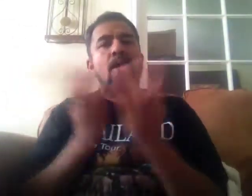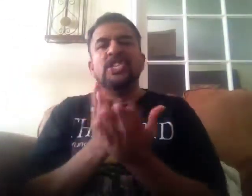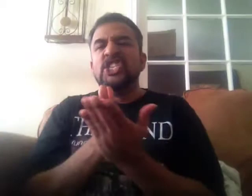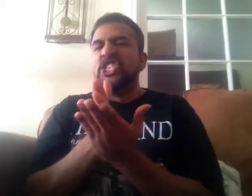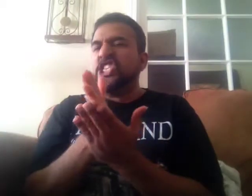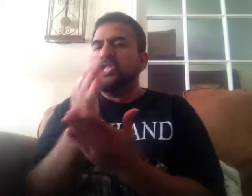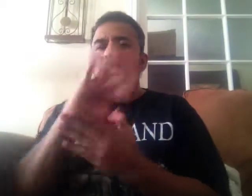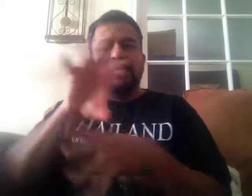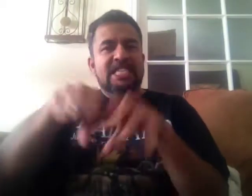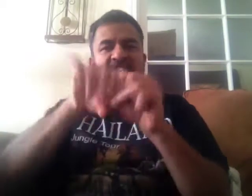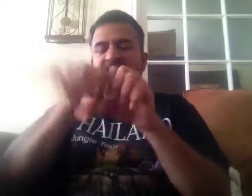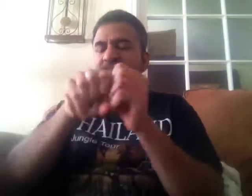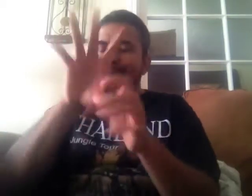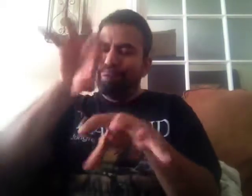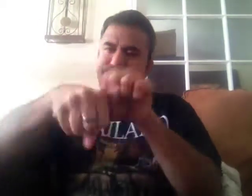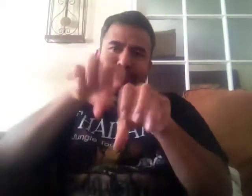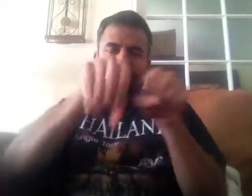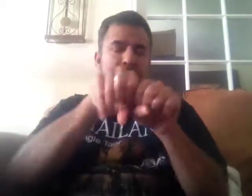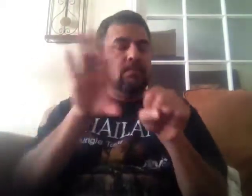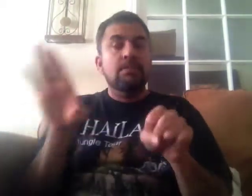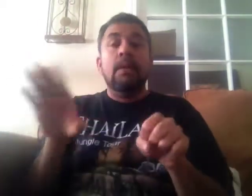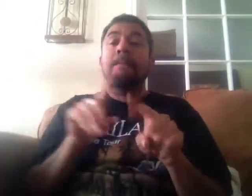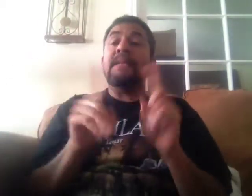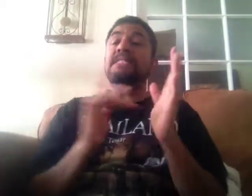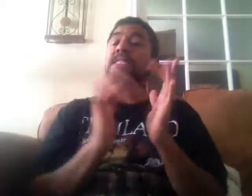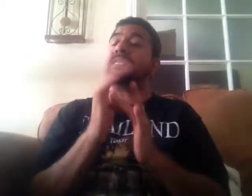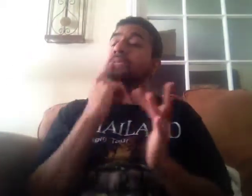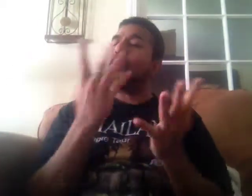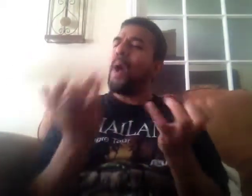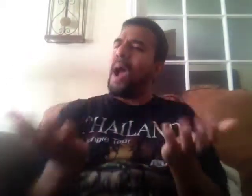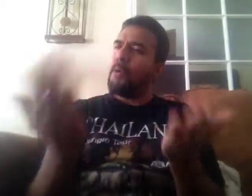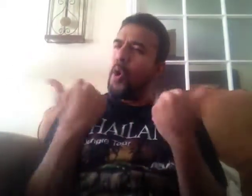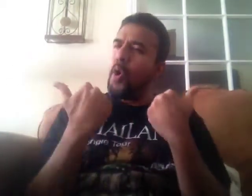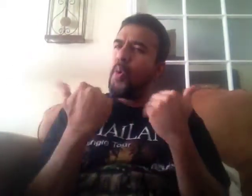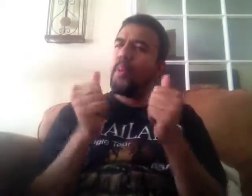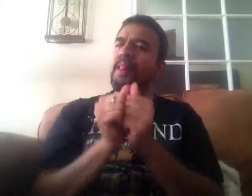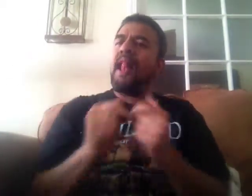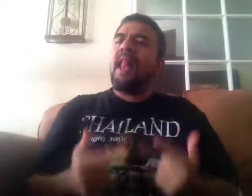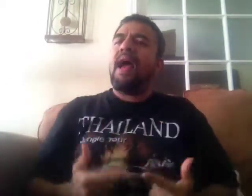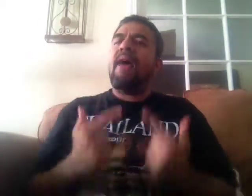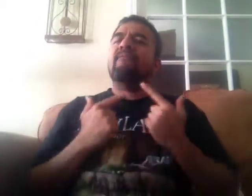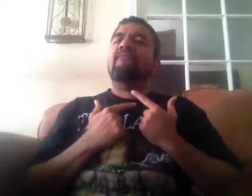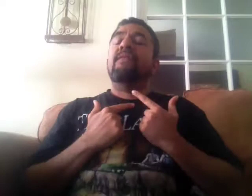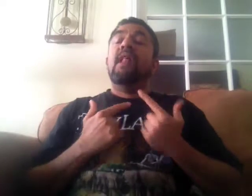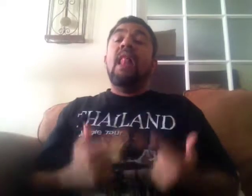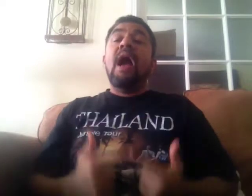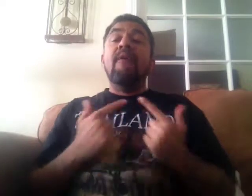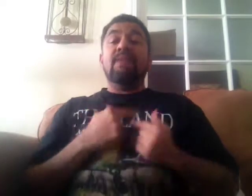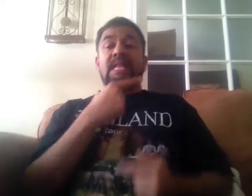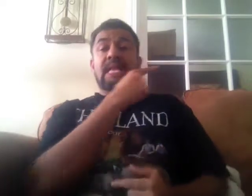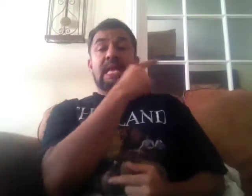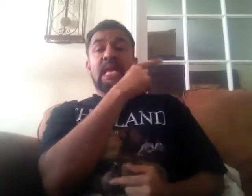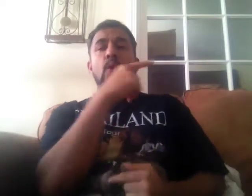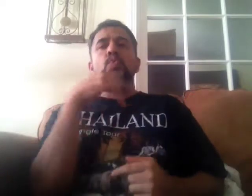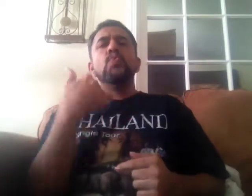produce good